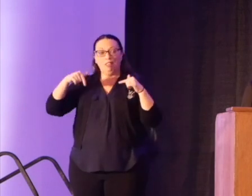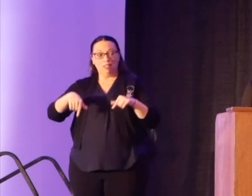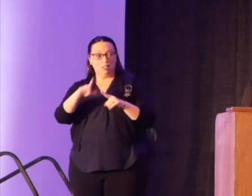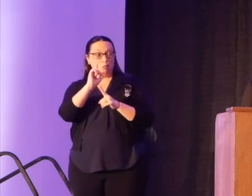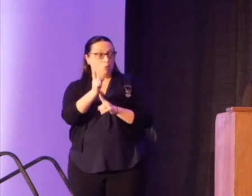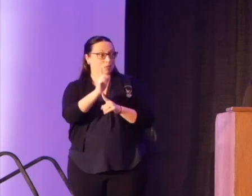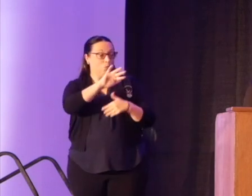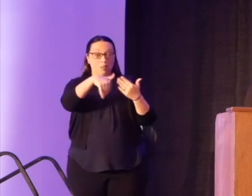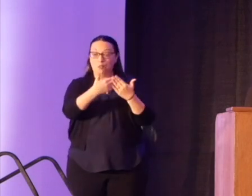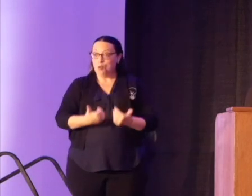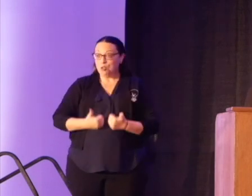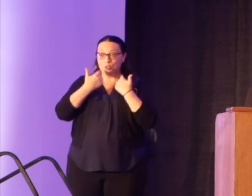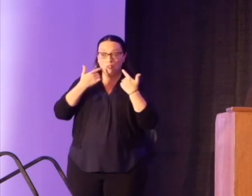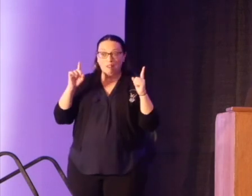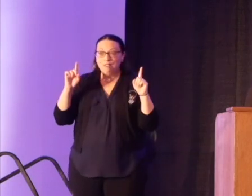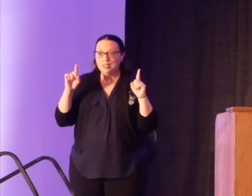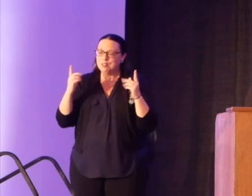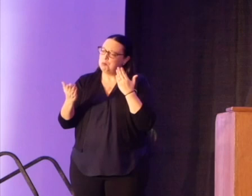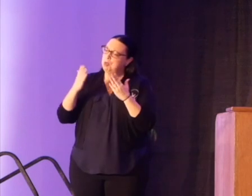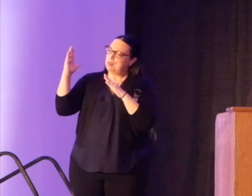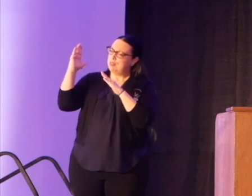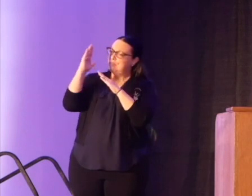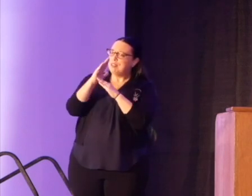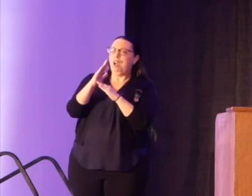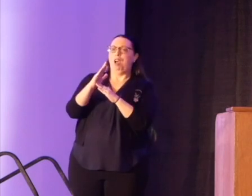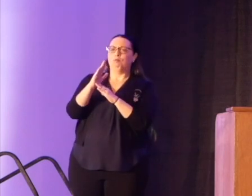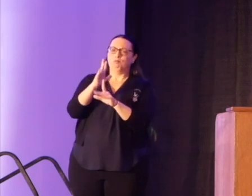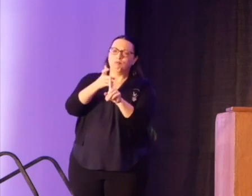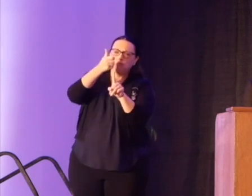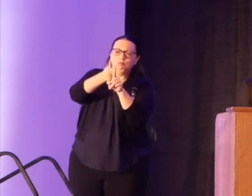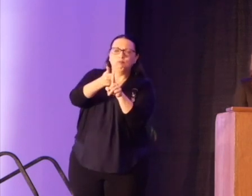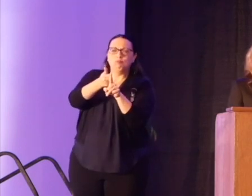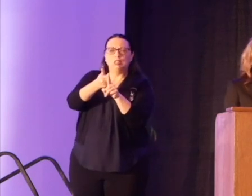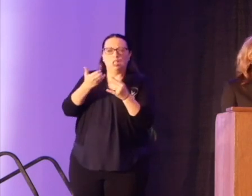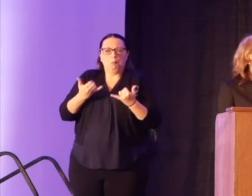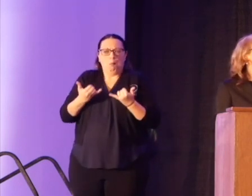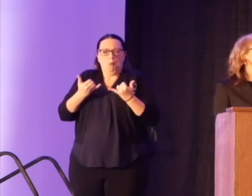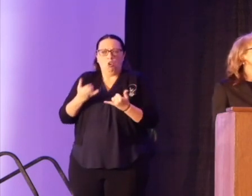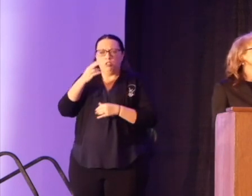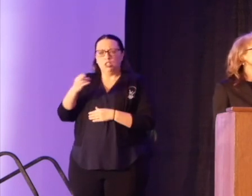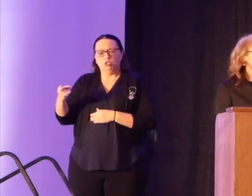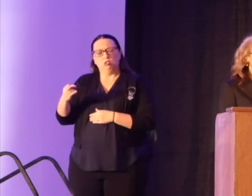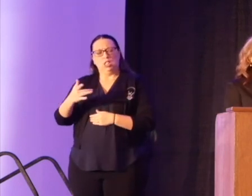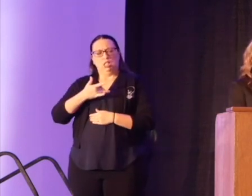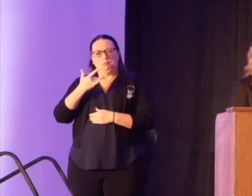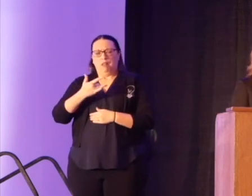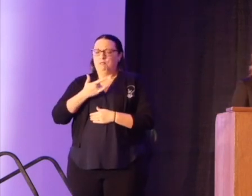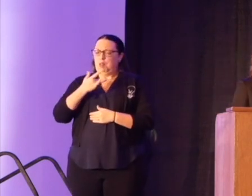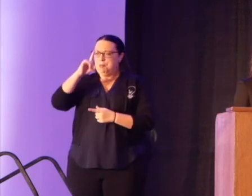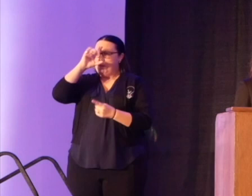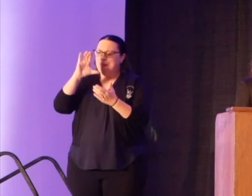perhaps the most consequential in modern history, deepened my belief and my resolve